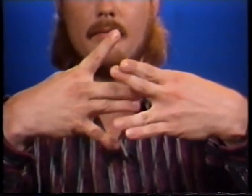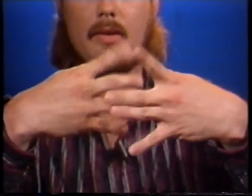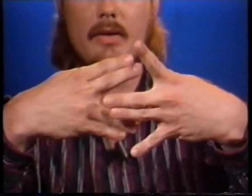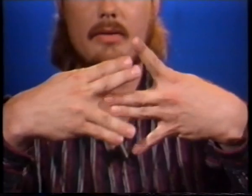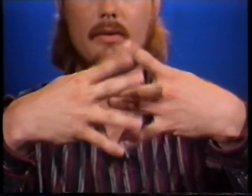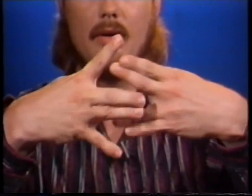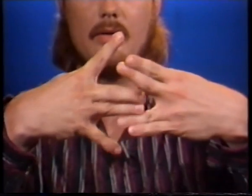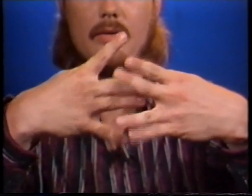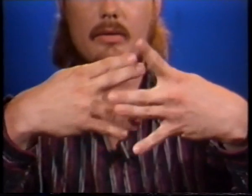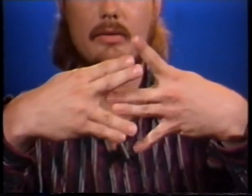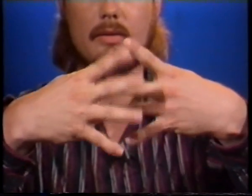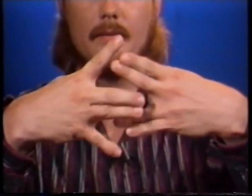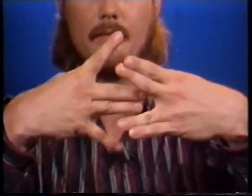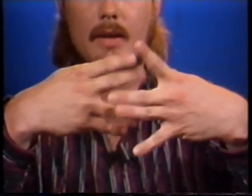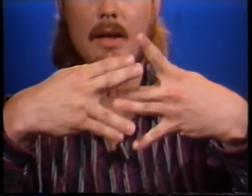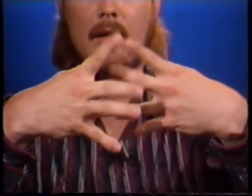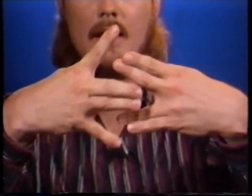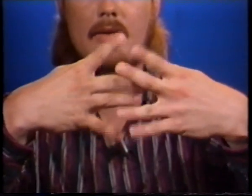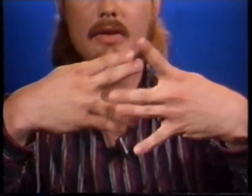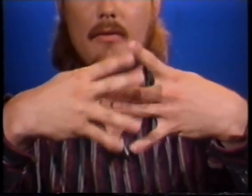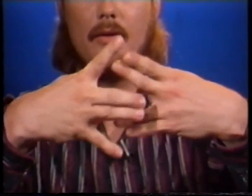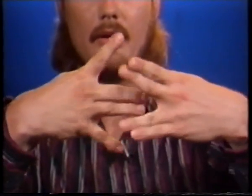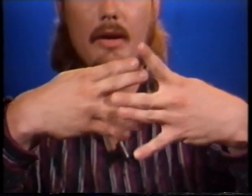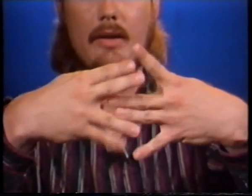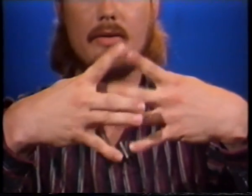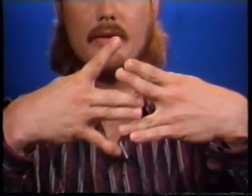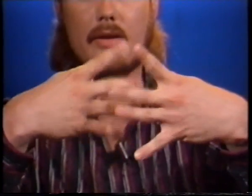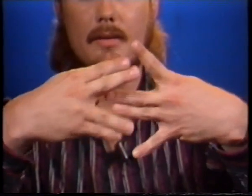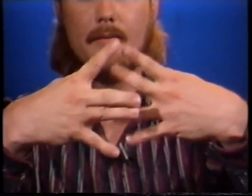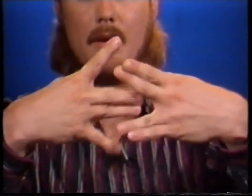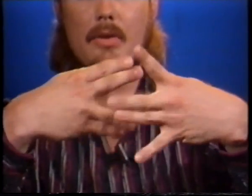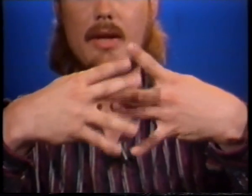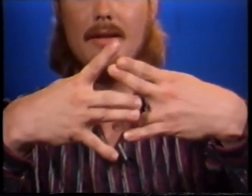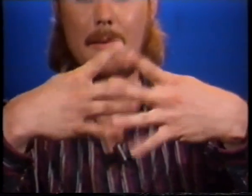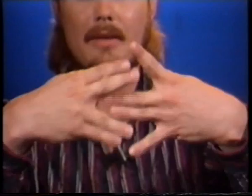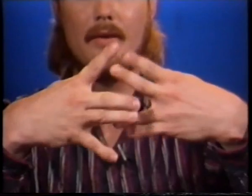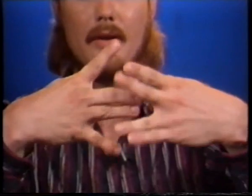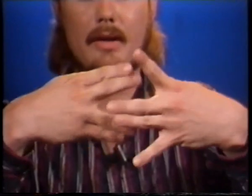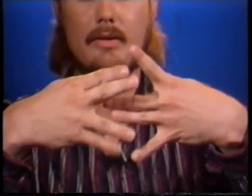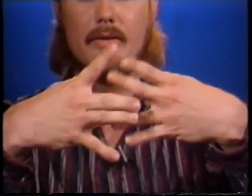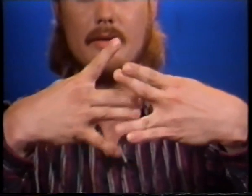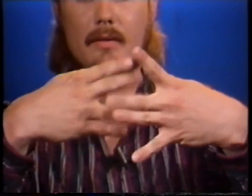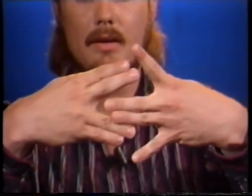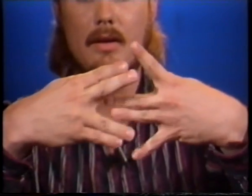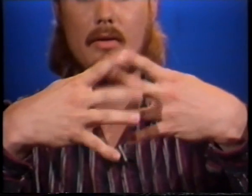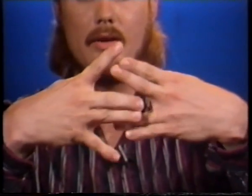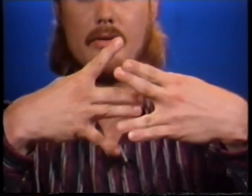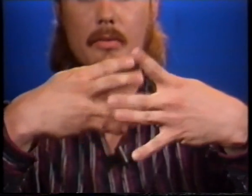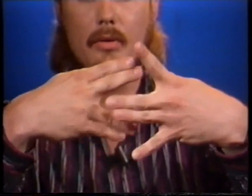Thus, cross throughs. Several variations here, almost unlimited variations, cross them through